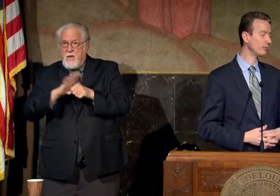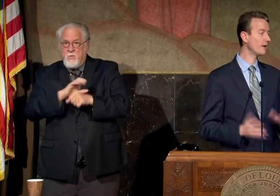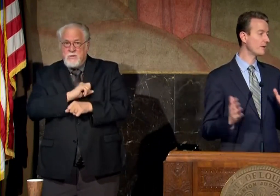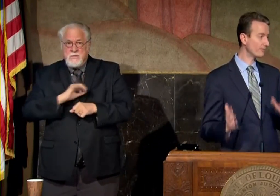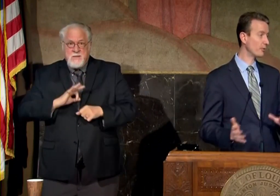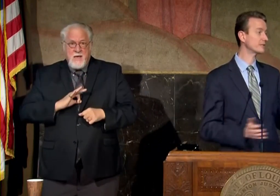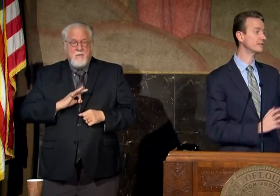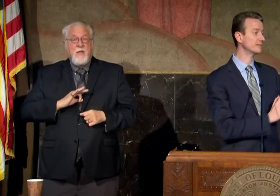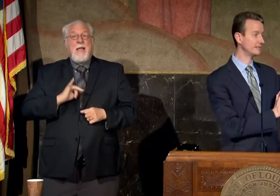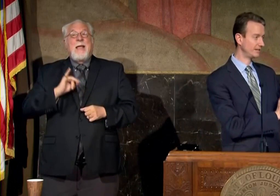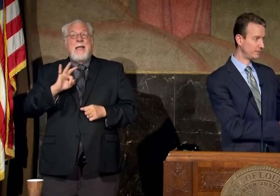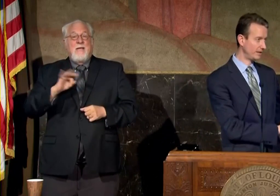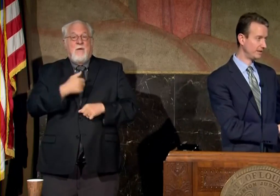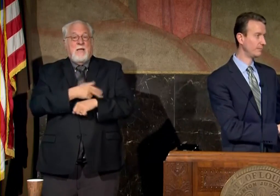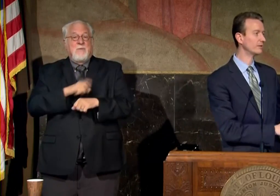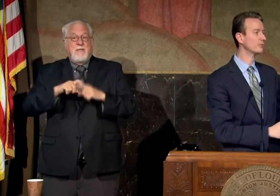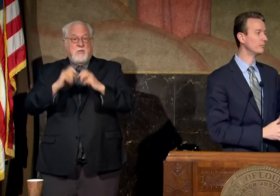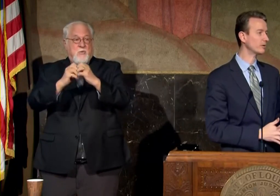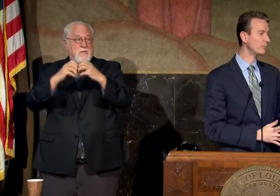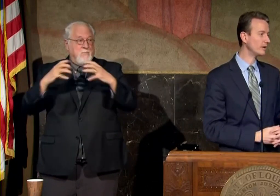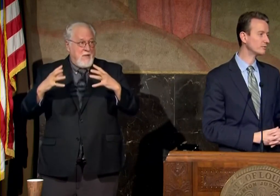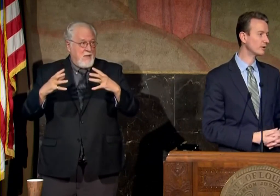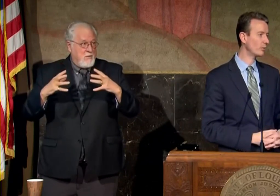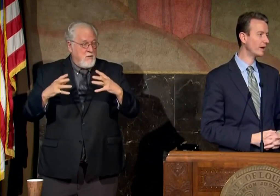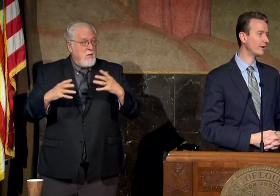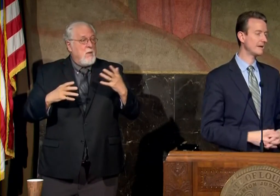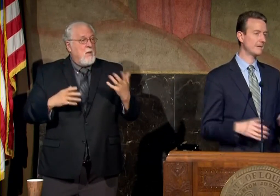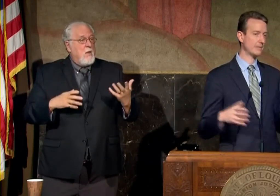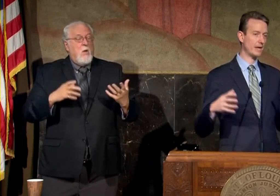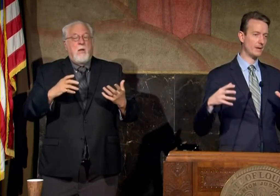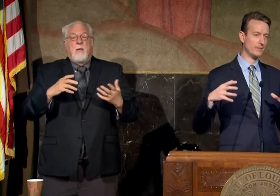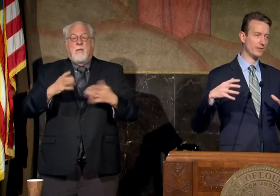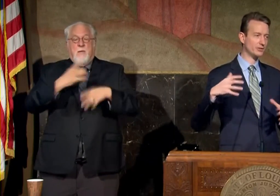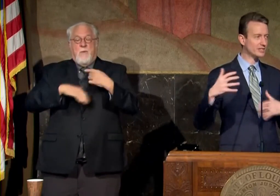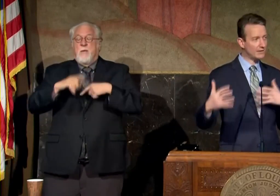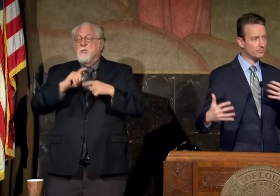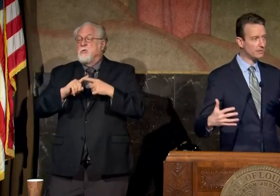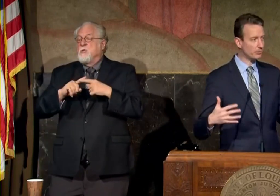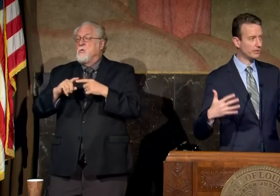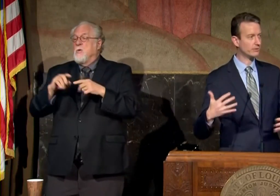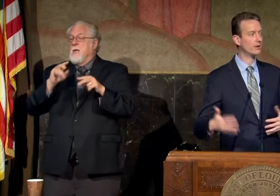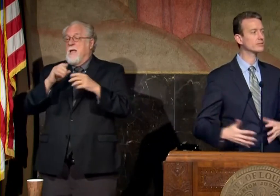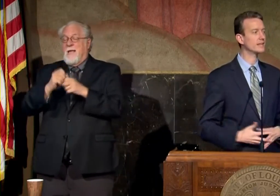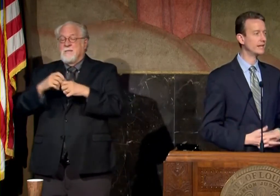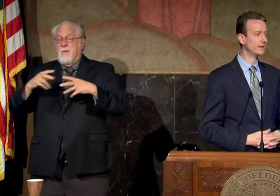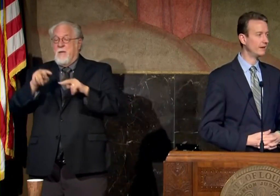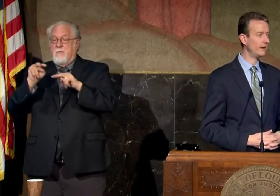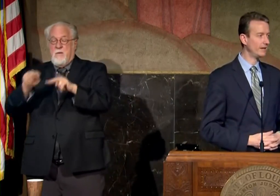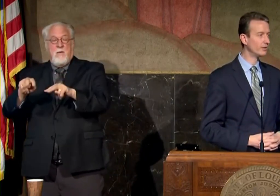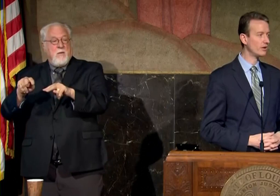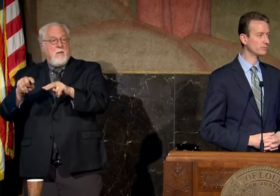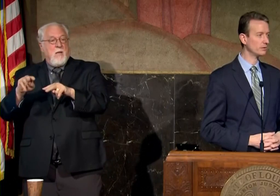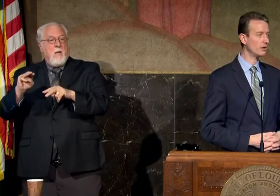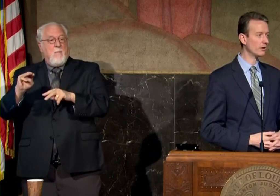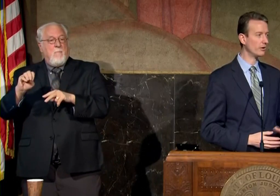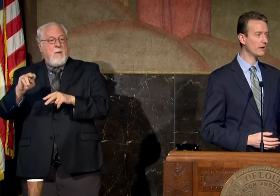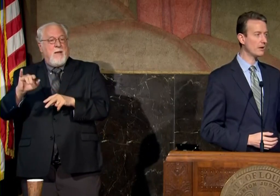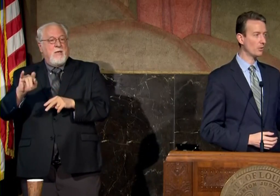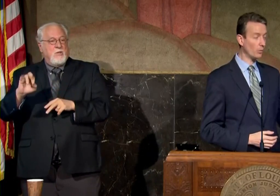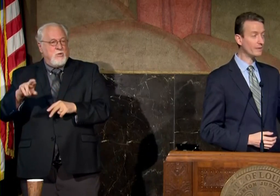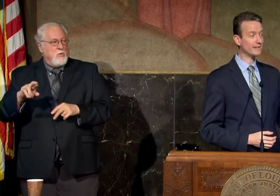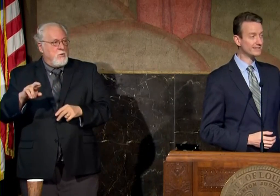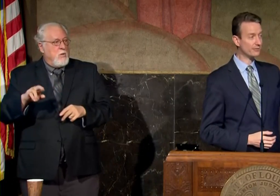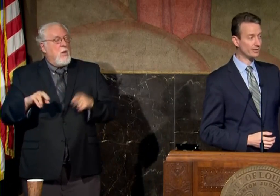hospital versus expanding medical medical monitoring where they're just having people that are staying in the hospital longer